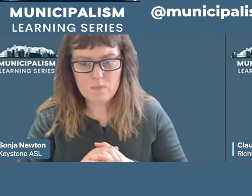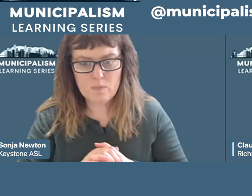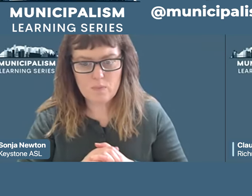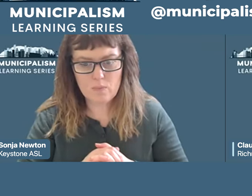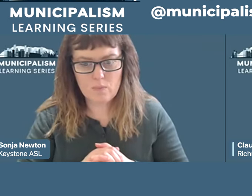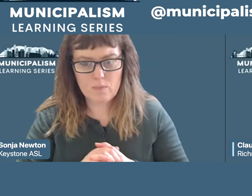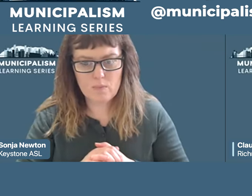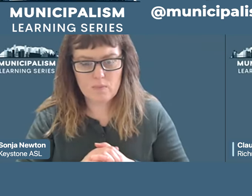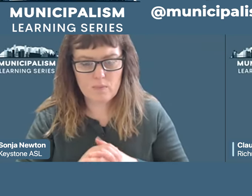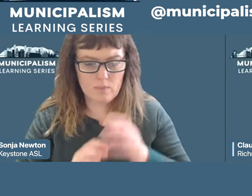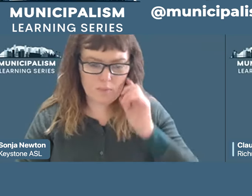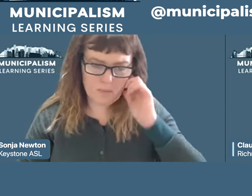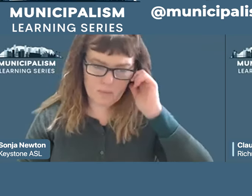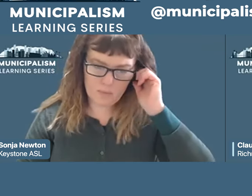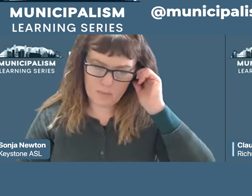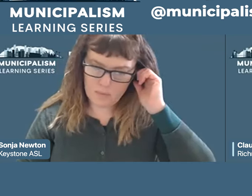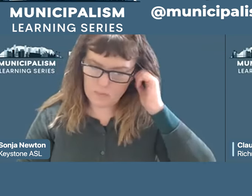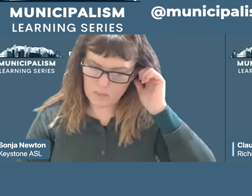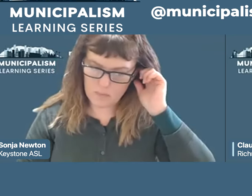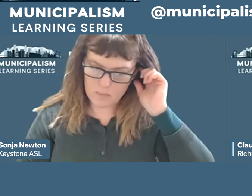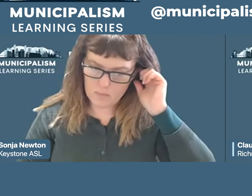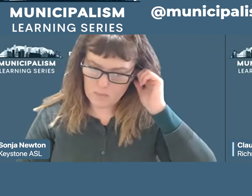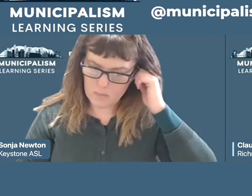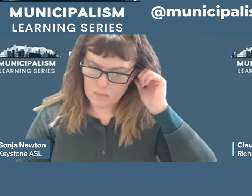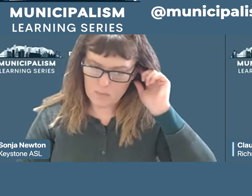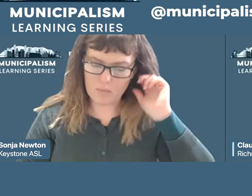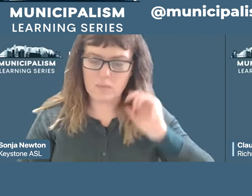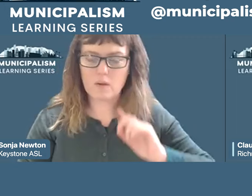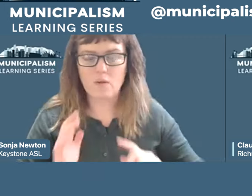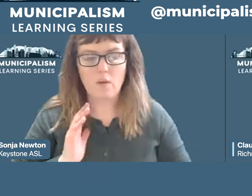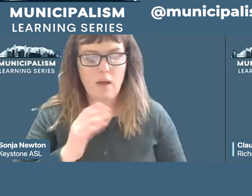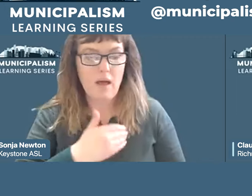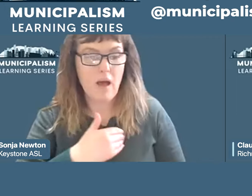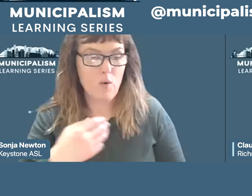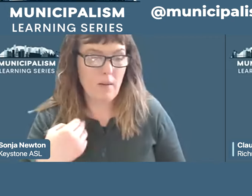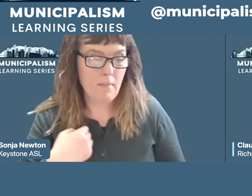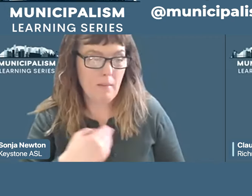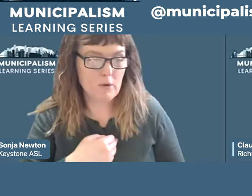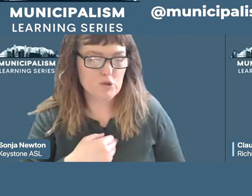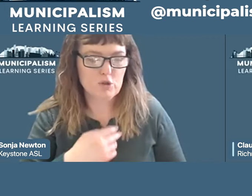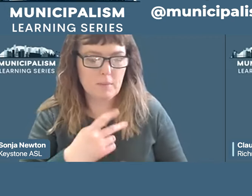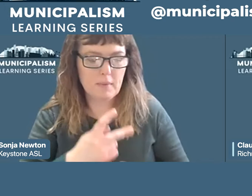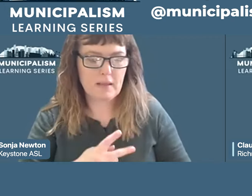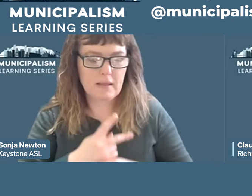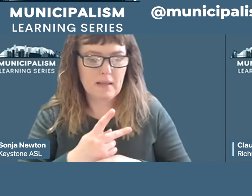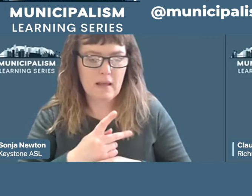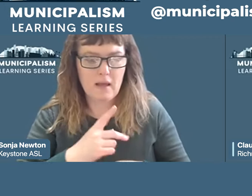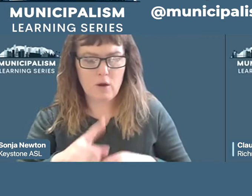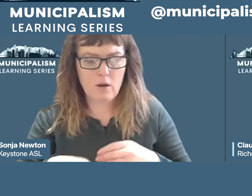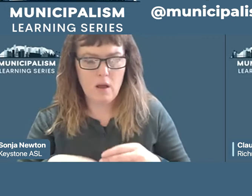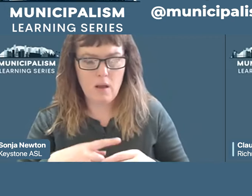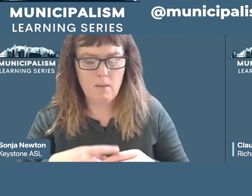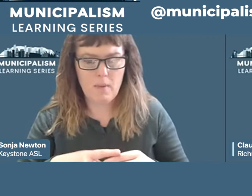which is a volunteer organization lives in Richmond care about Richmond and have been engaged around